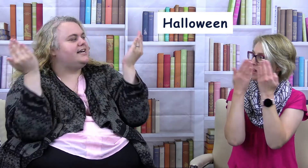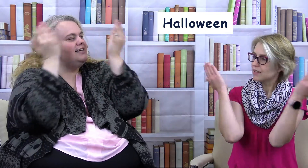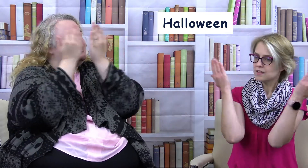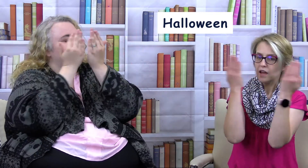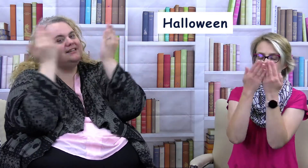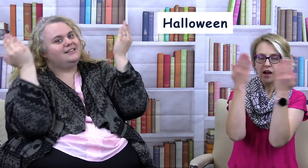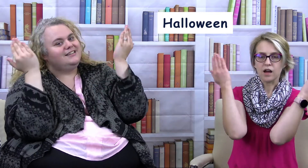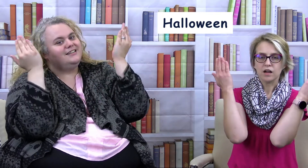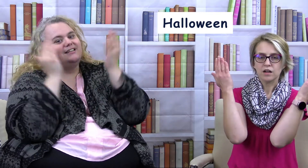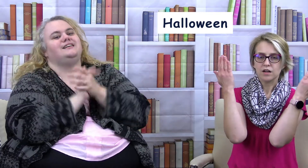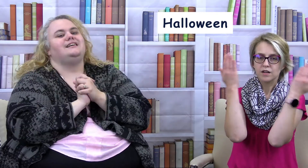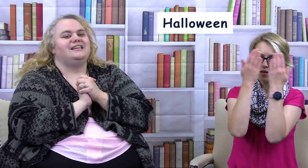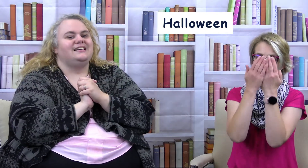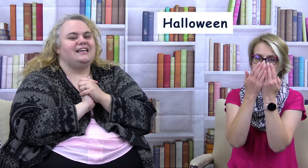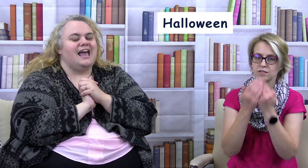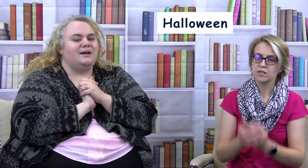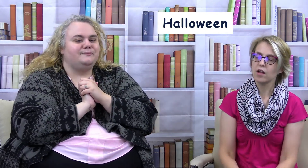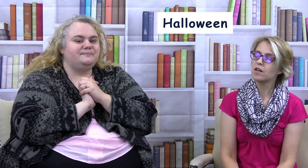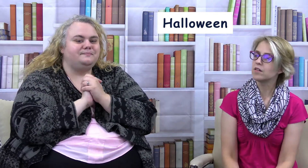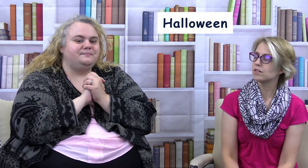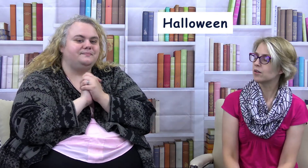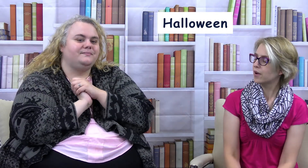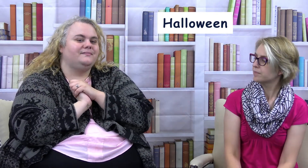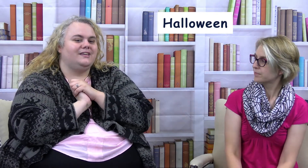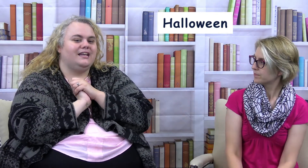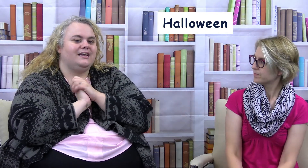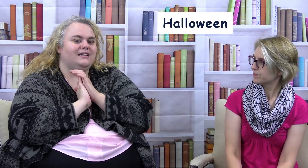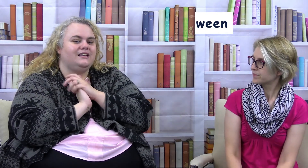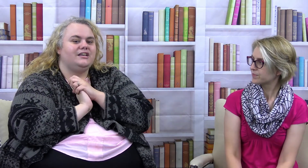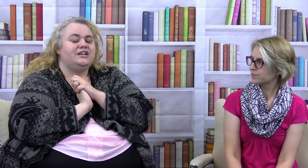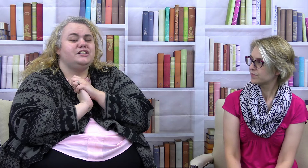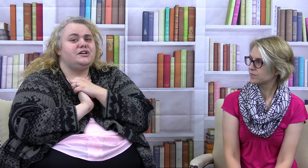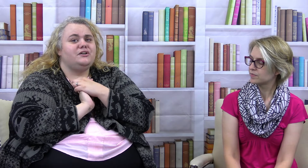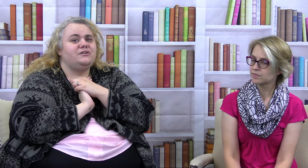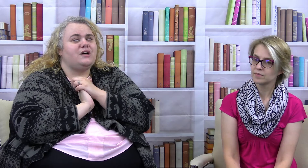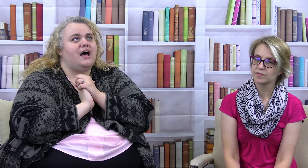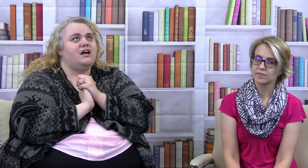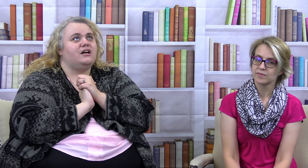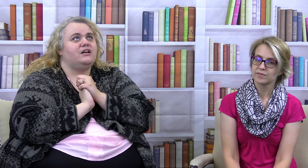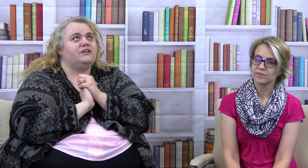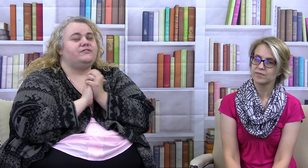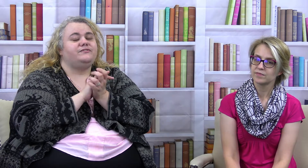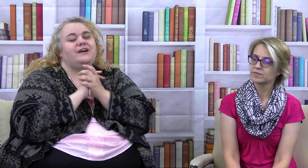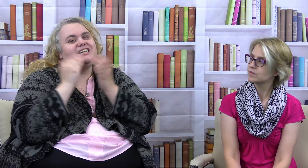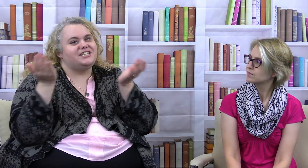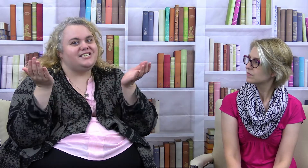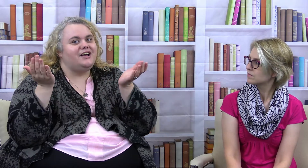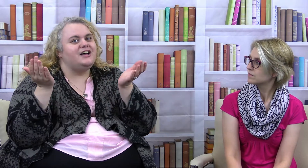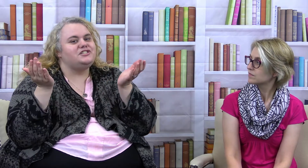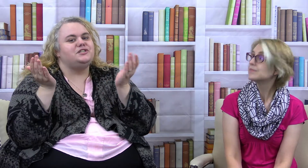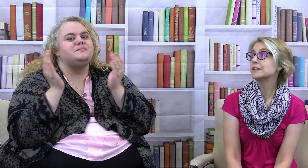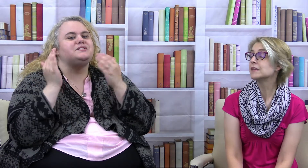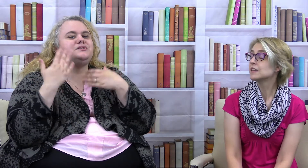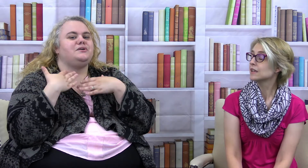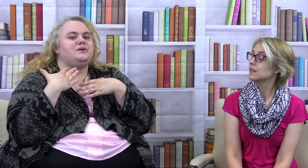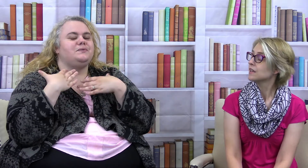uh. Yeah. Yeah. Okay. So I just said costumes. So